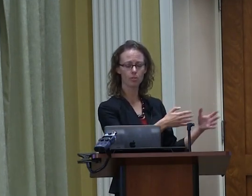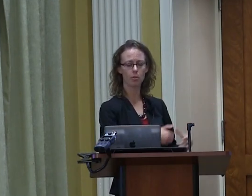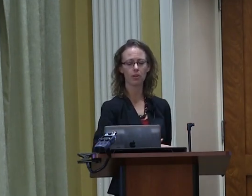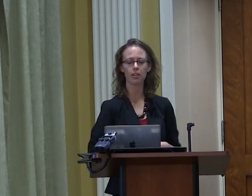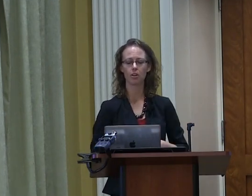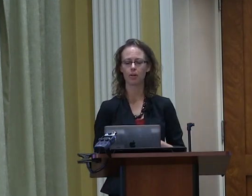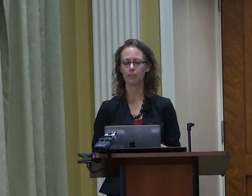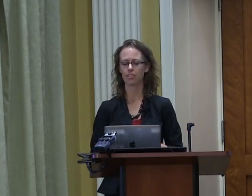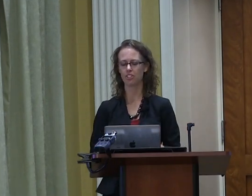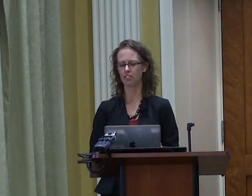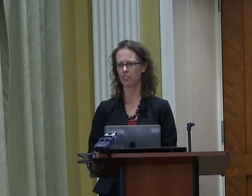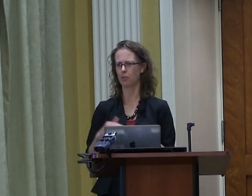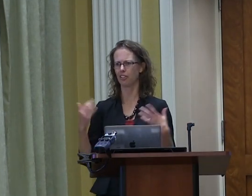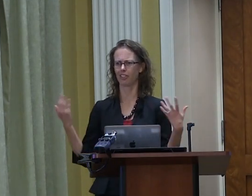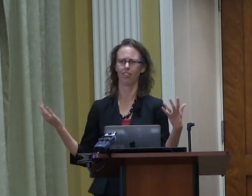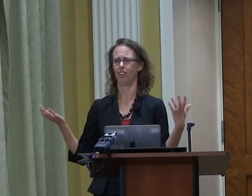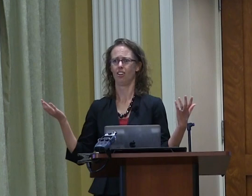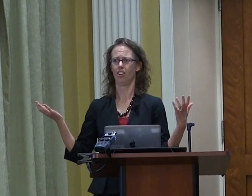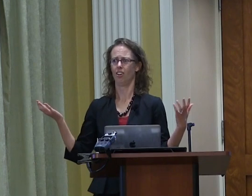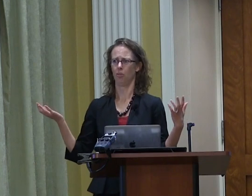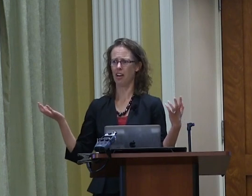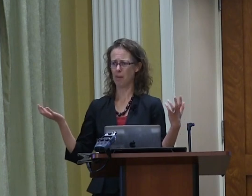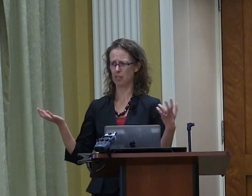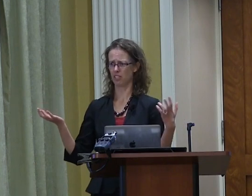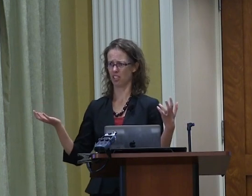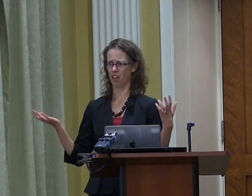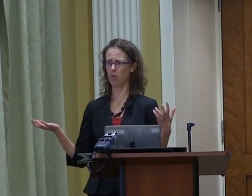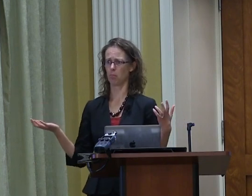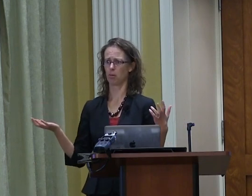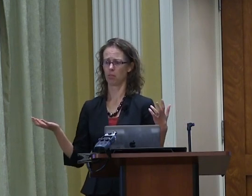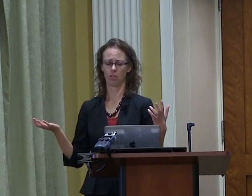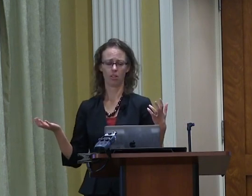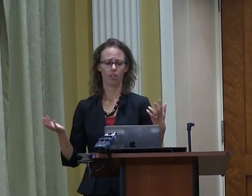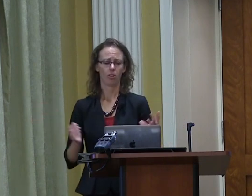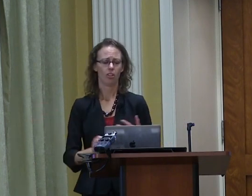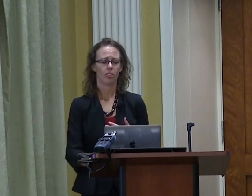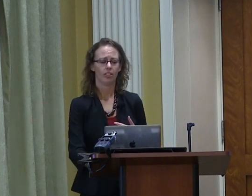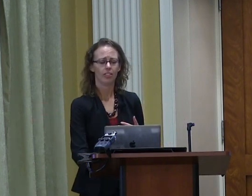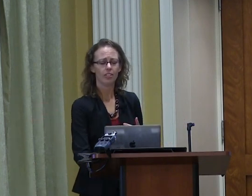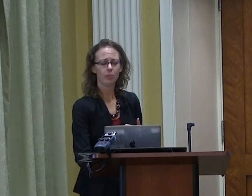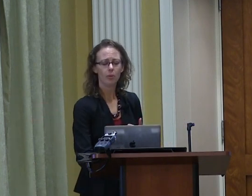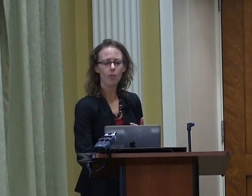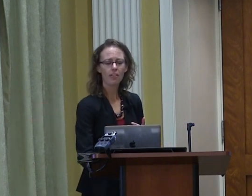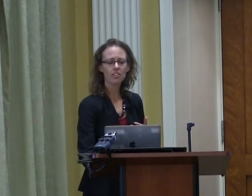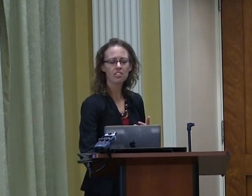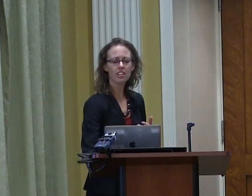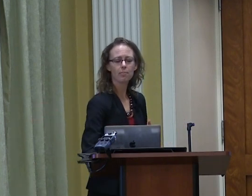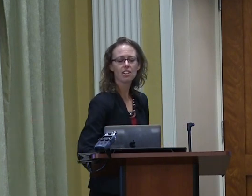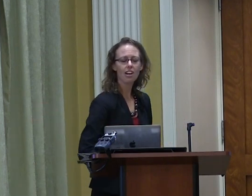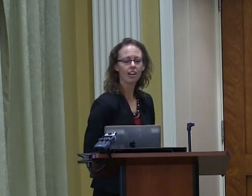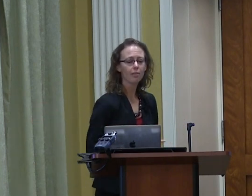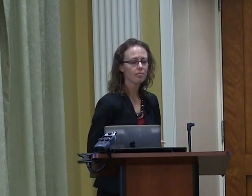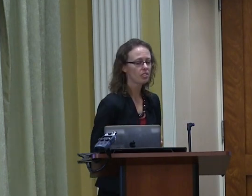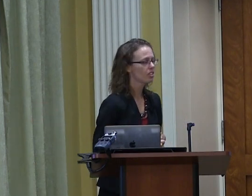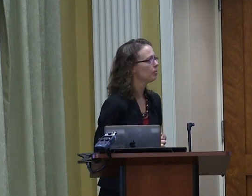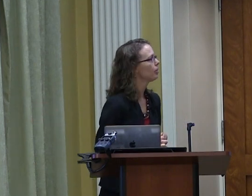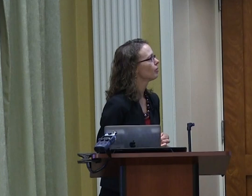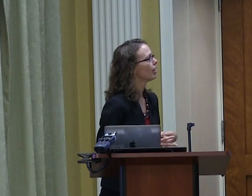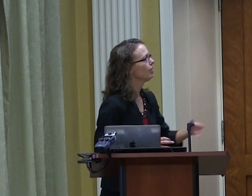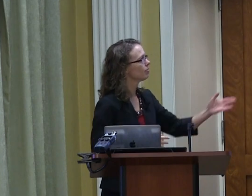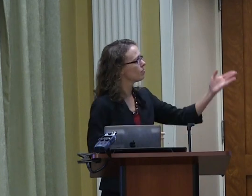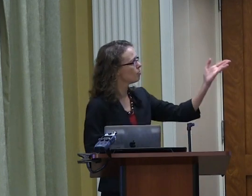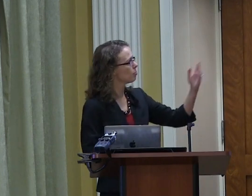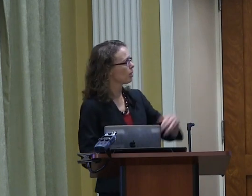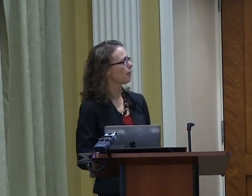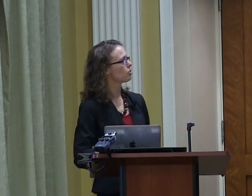left who were supporting Obama, started to wonder, what happened to hope? While at the same time, some